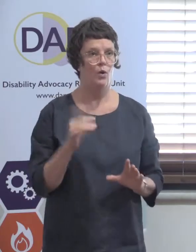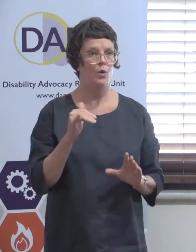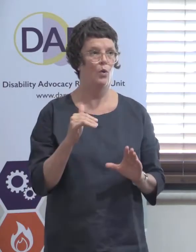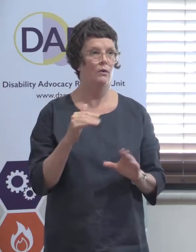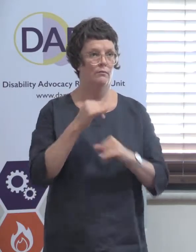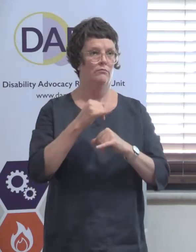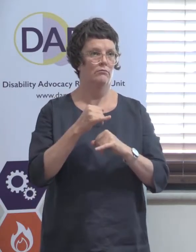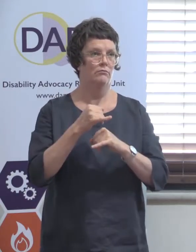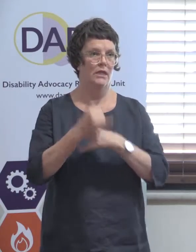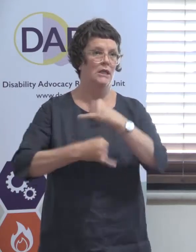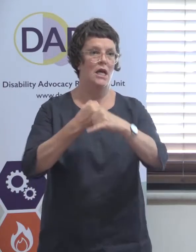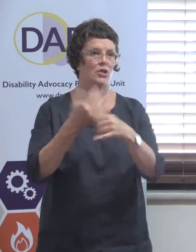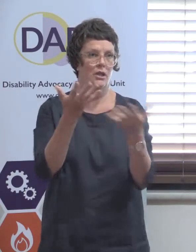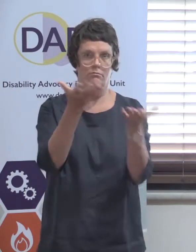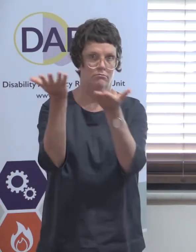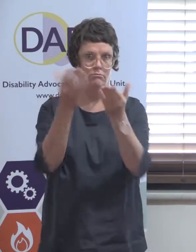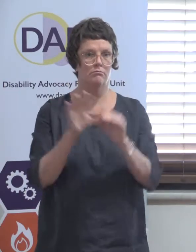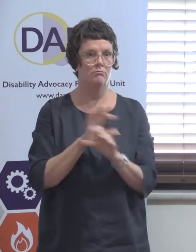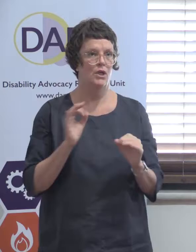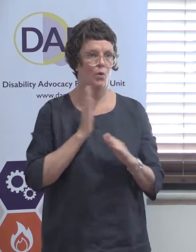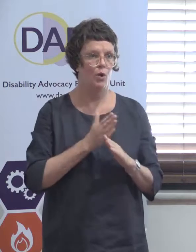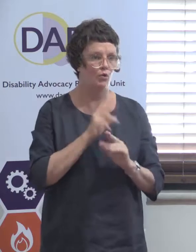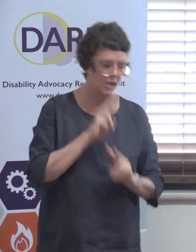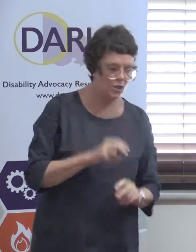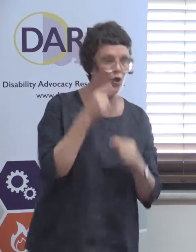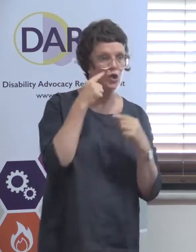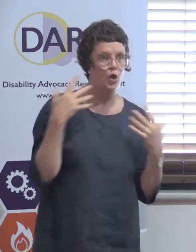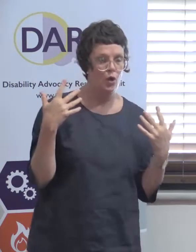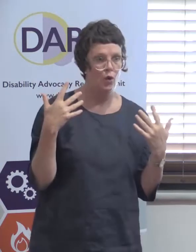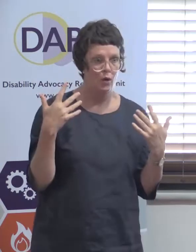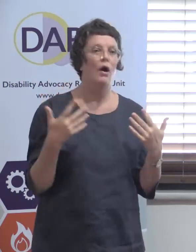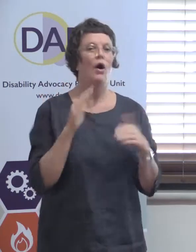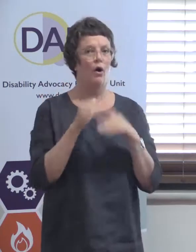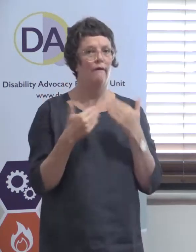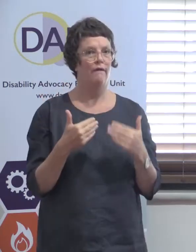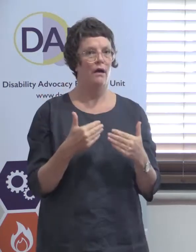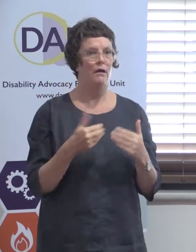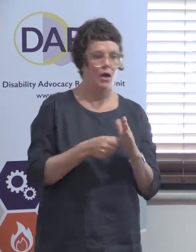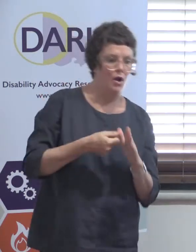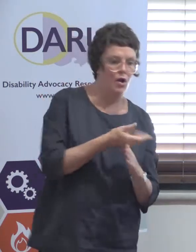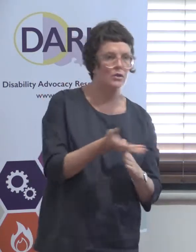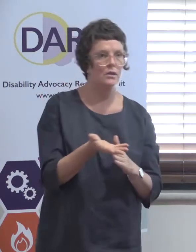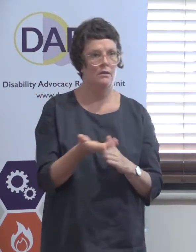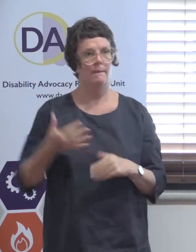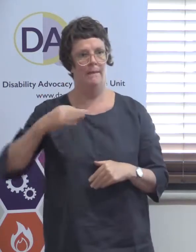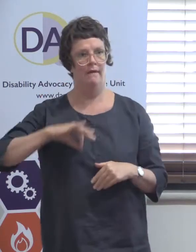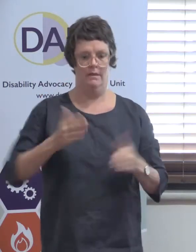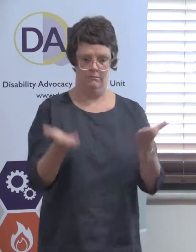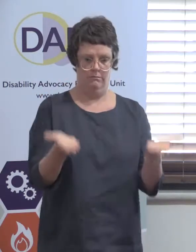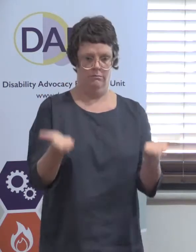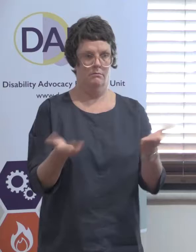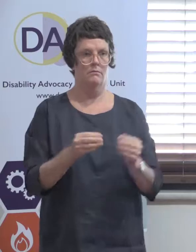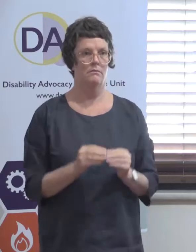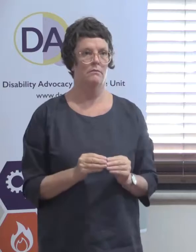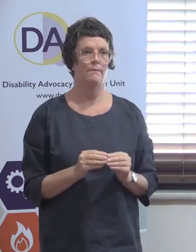that showed, that had done a cost benefit analysis of advocacy. There is,